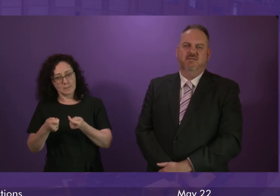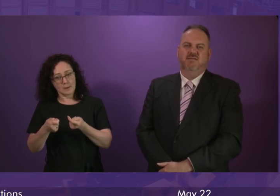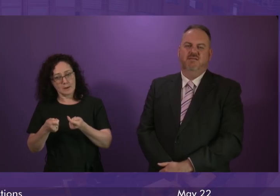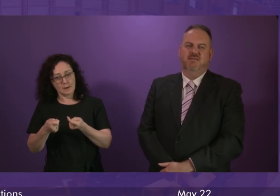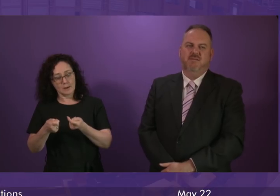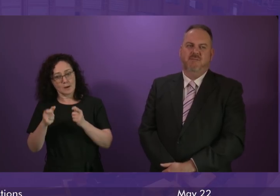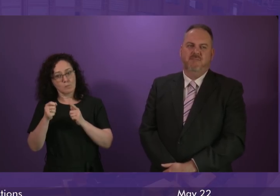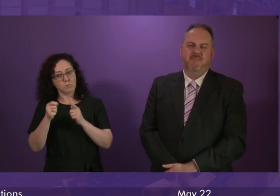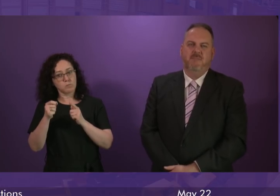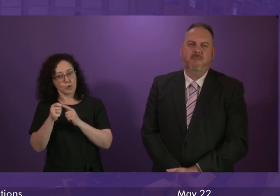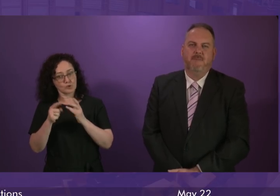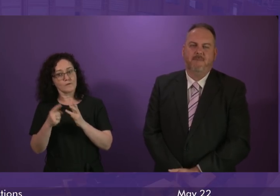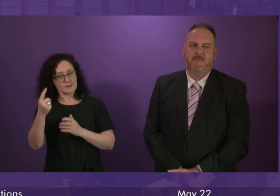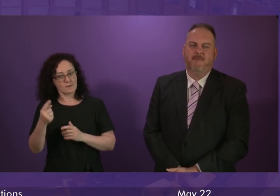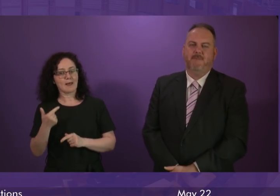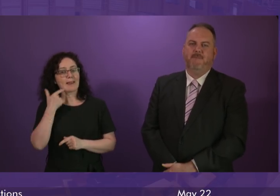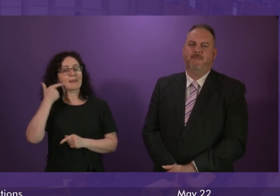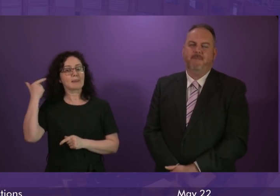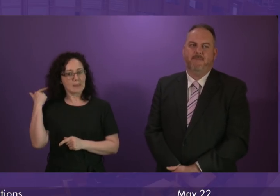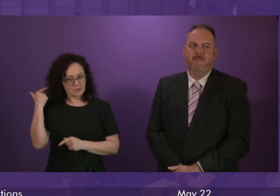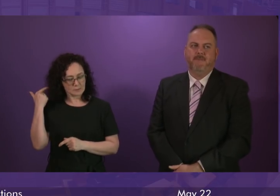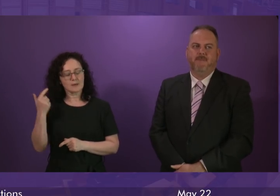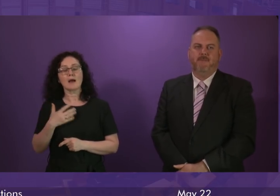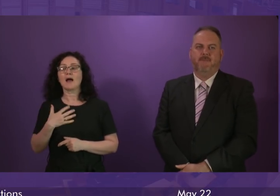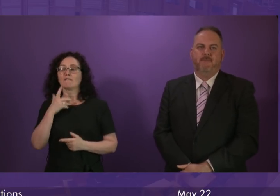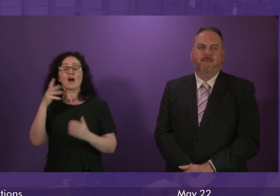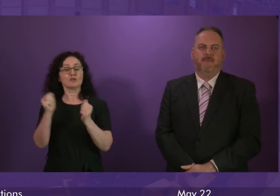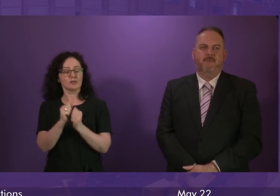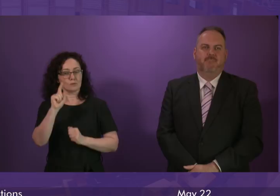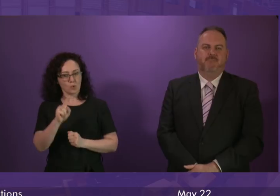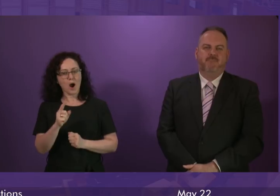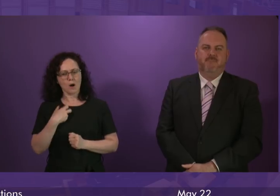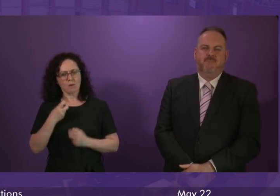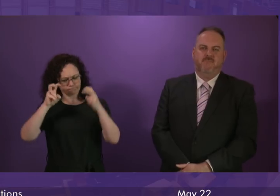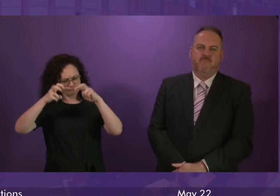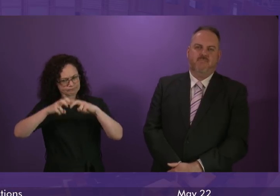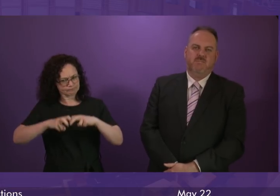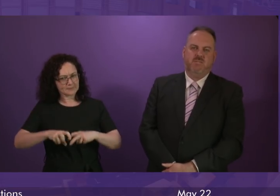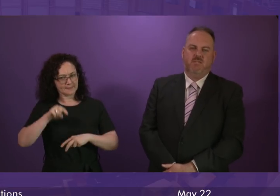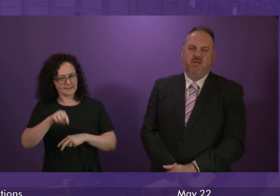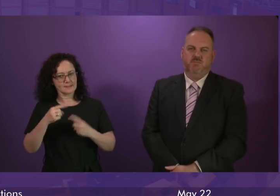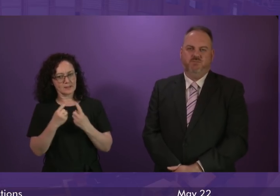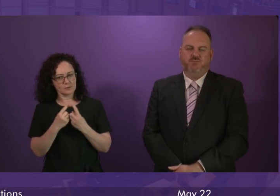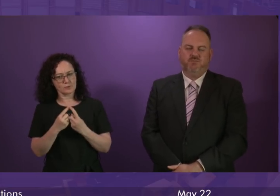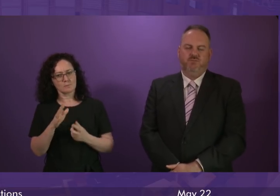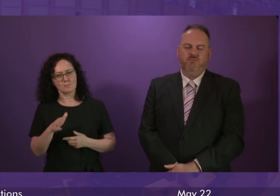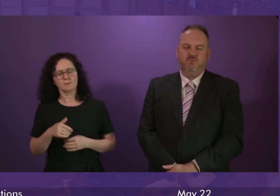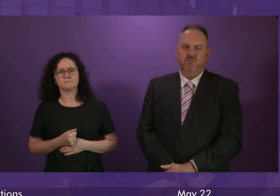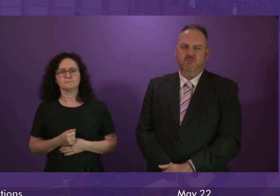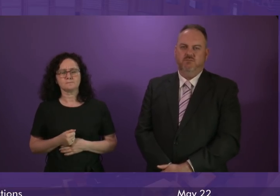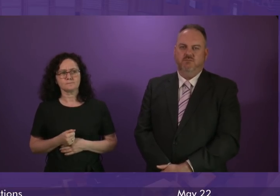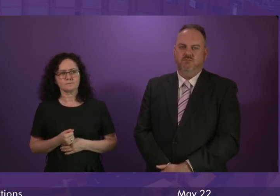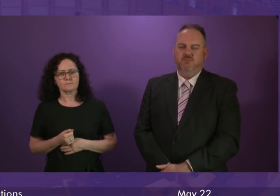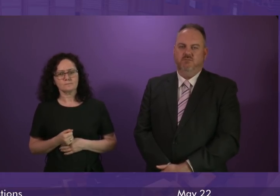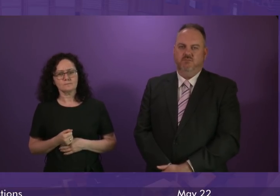in Parliament actually just last week, and it's one I've given an undertaking to them that we will look into, but I think, as anybody will point